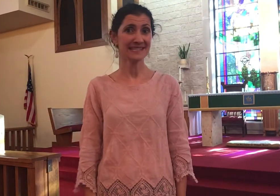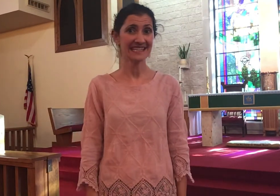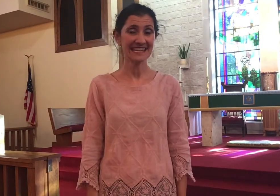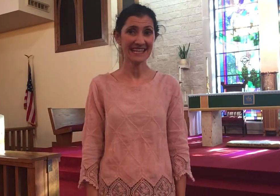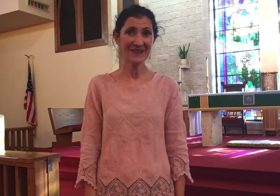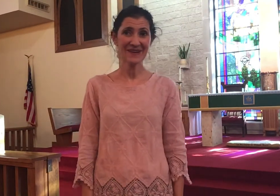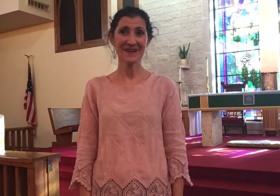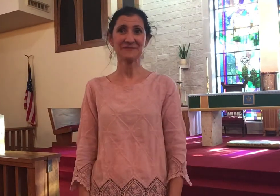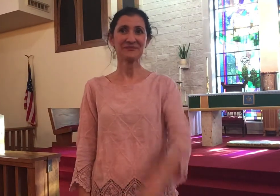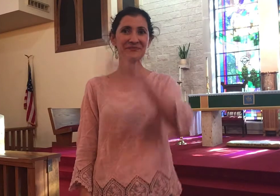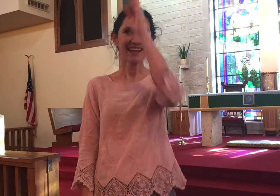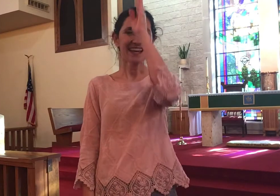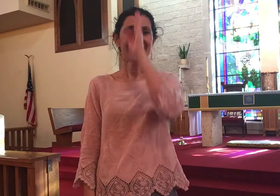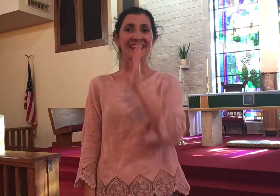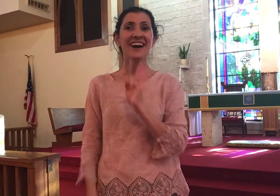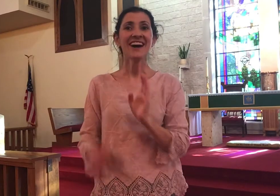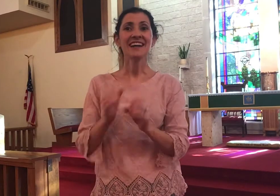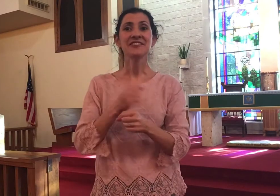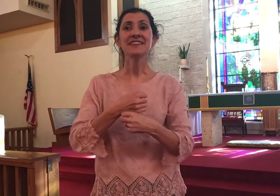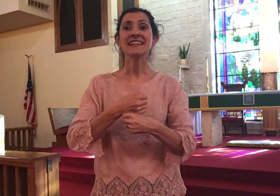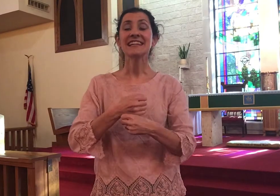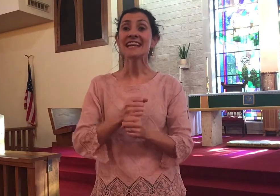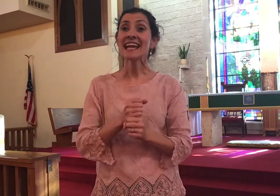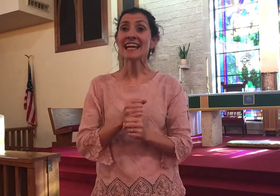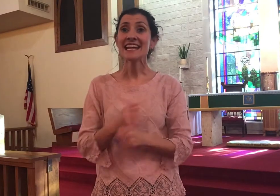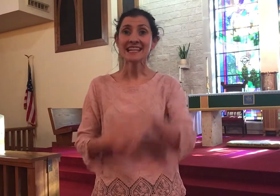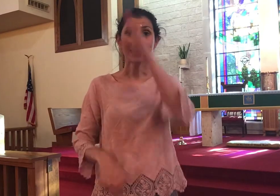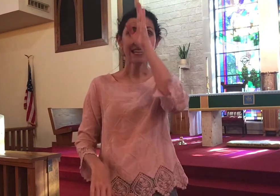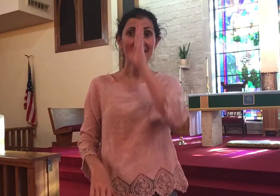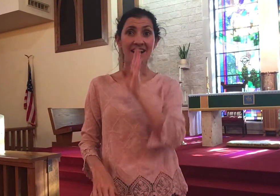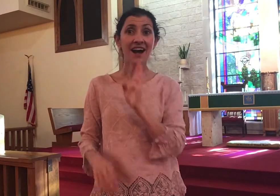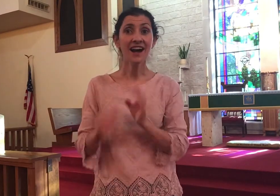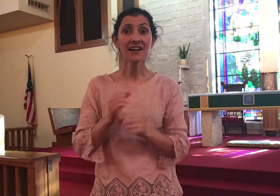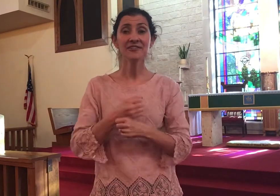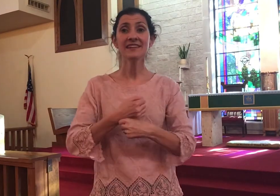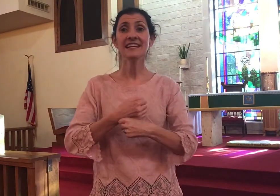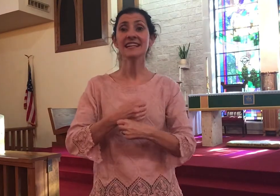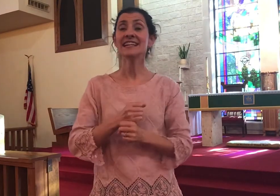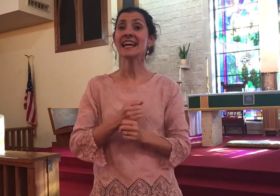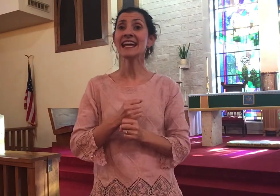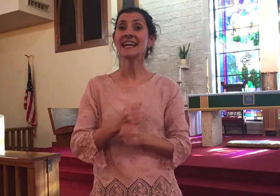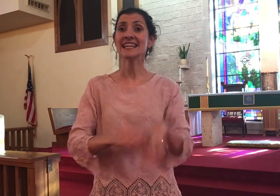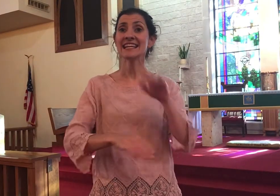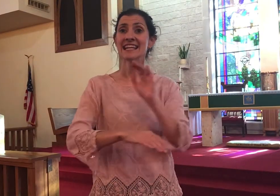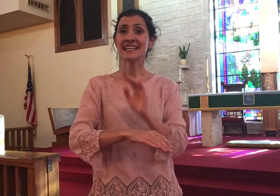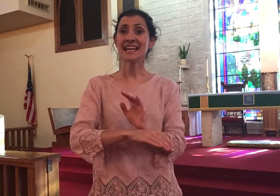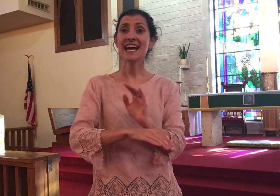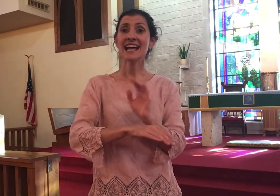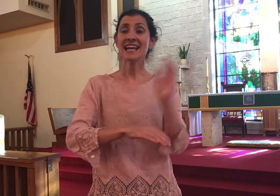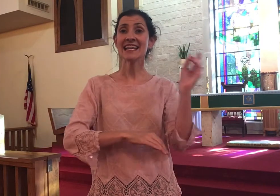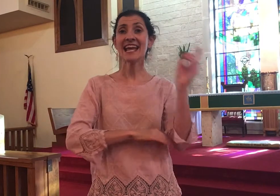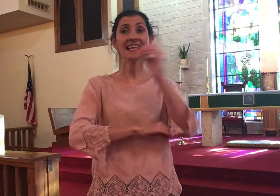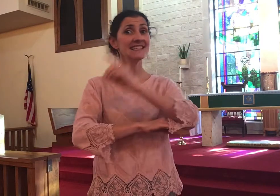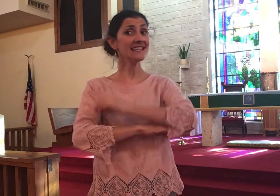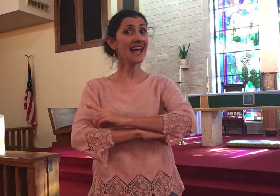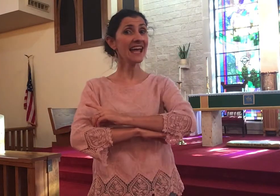sing along. God created God created night and day